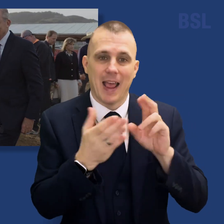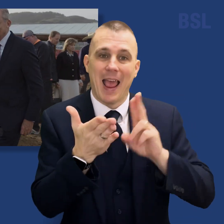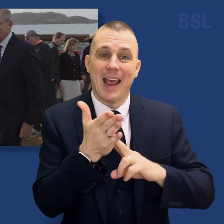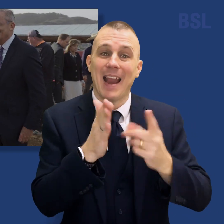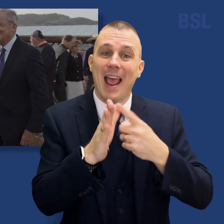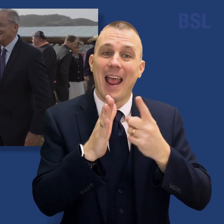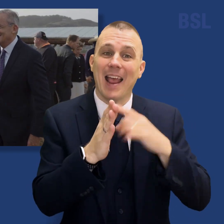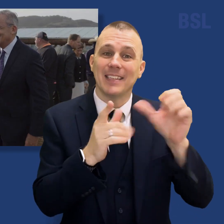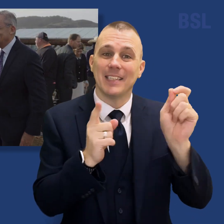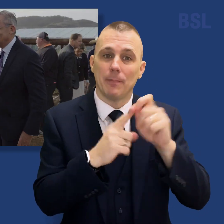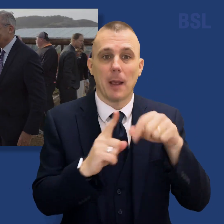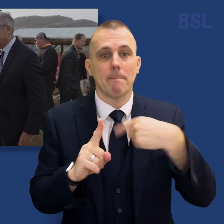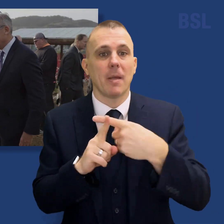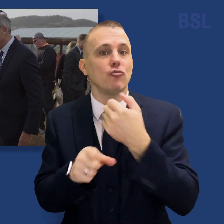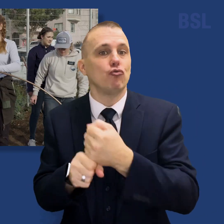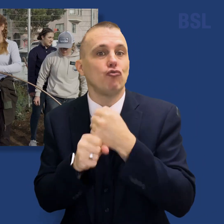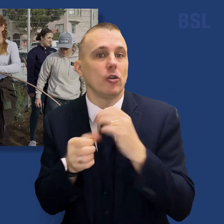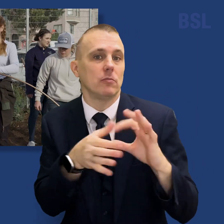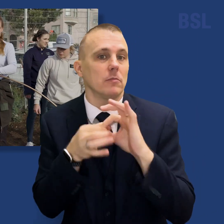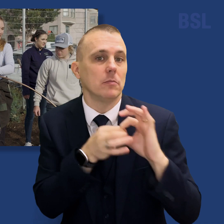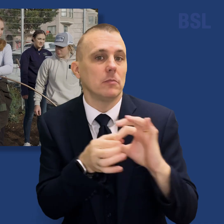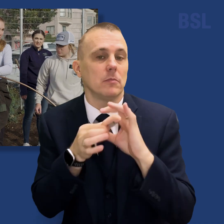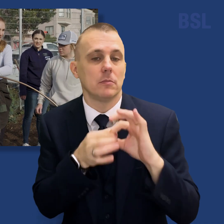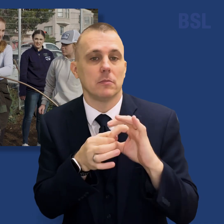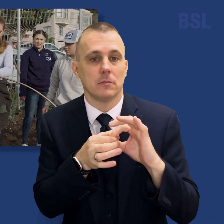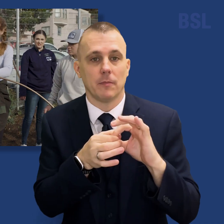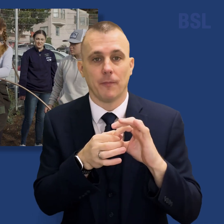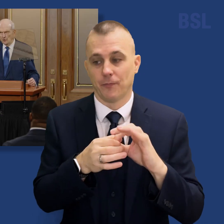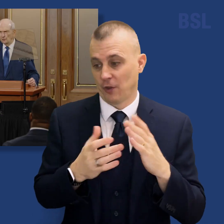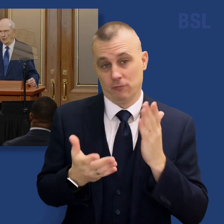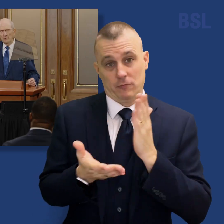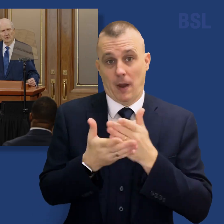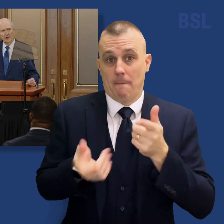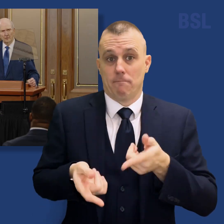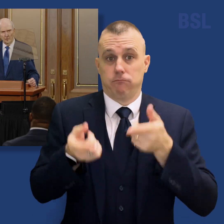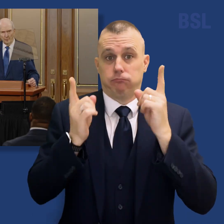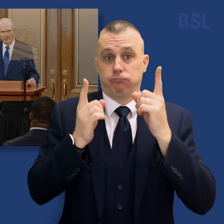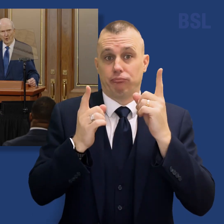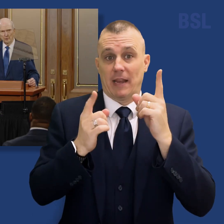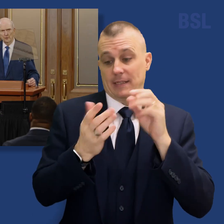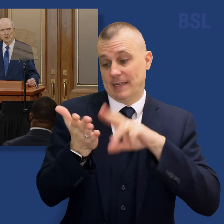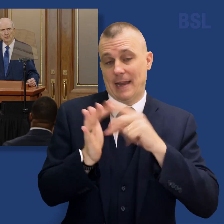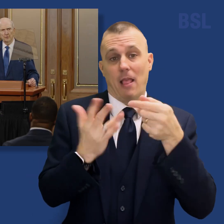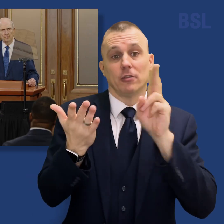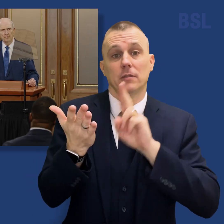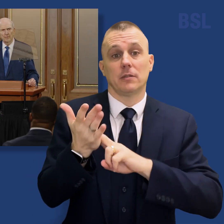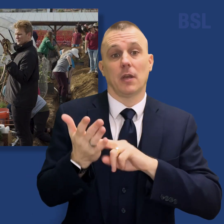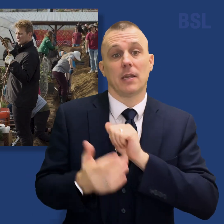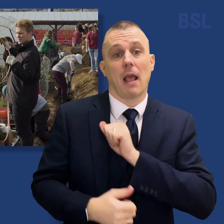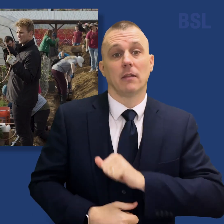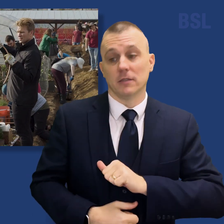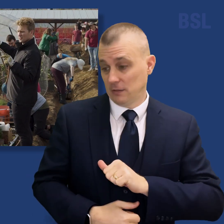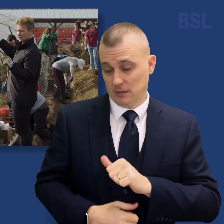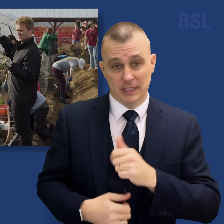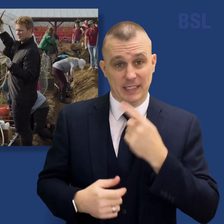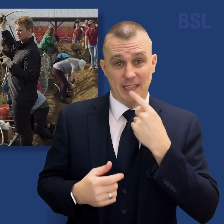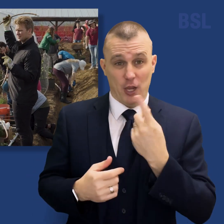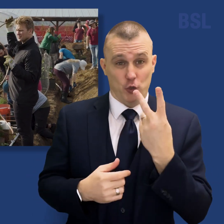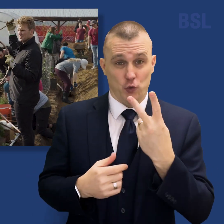NAACP and the church. Can you guys do that for me? At the direction of church president Russell M. Nelson, the church has pledged $2 million